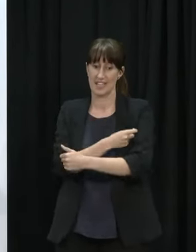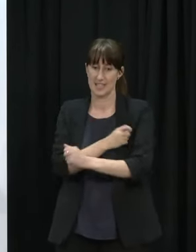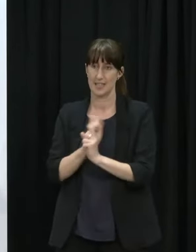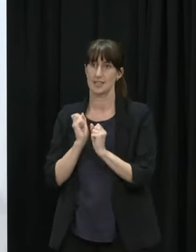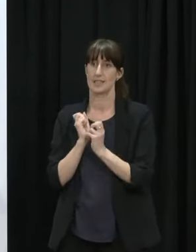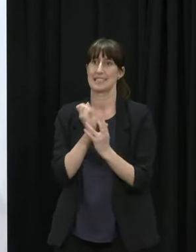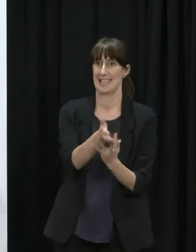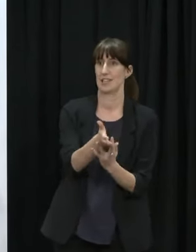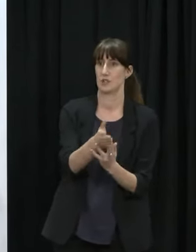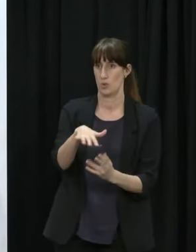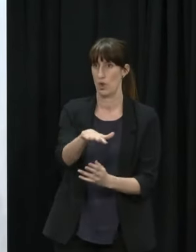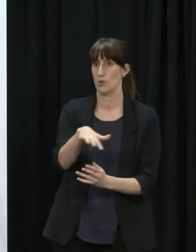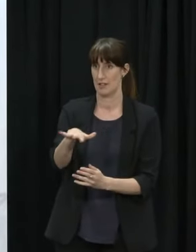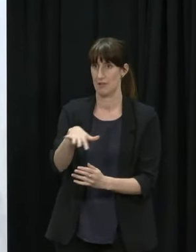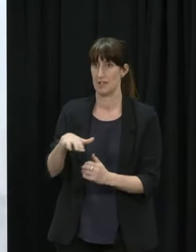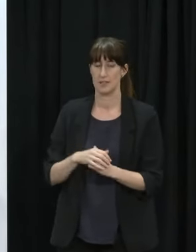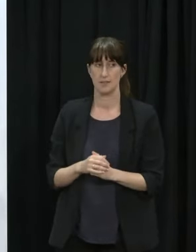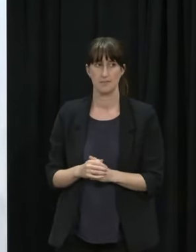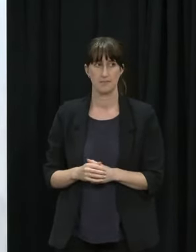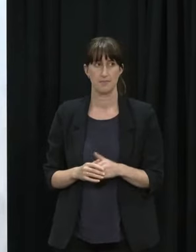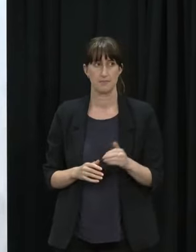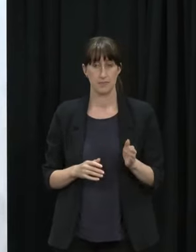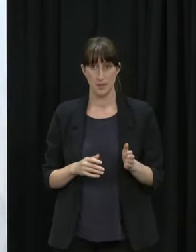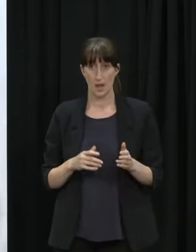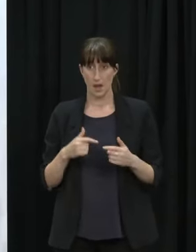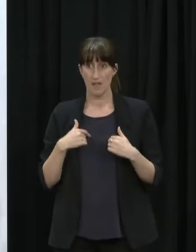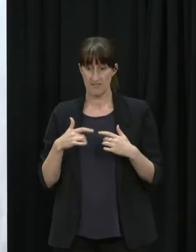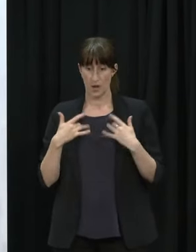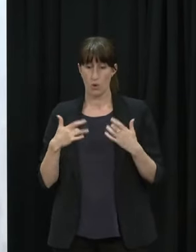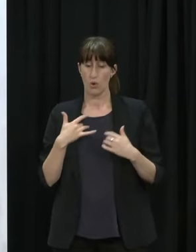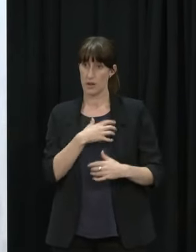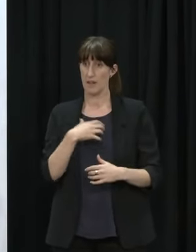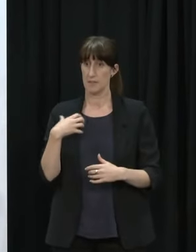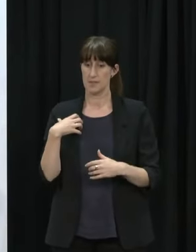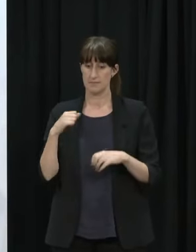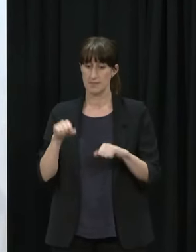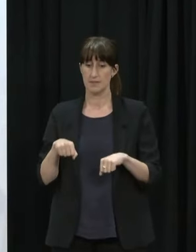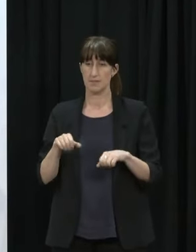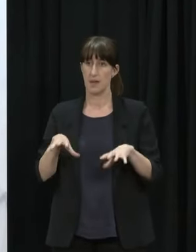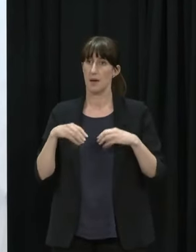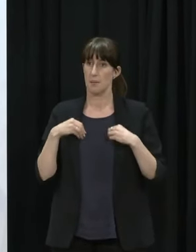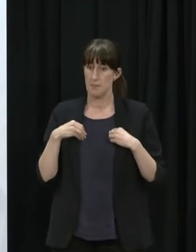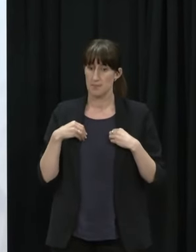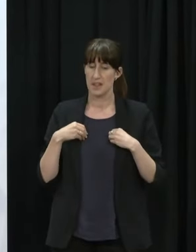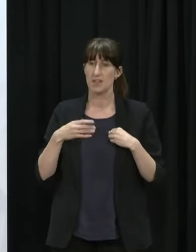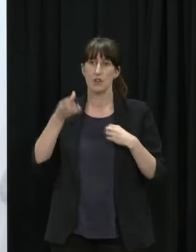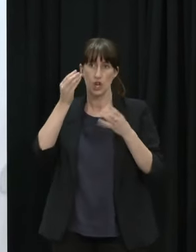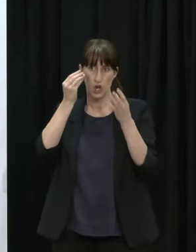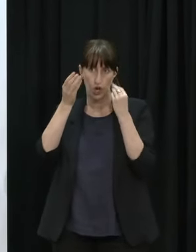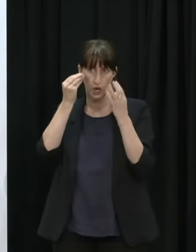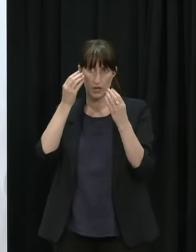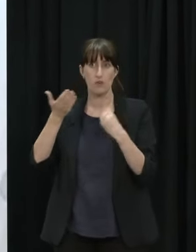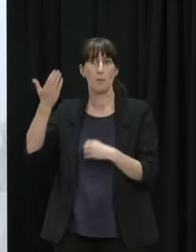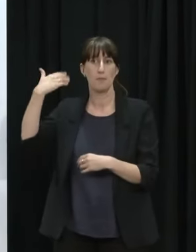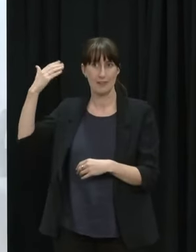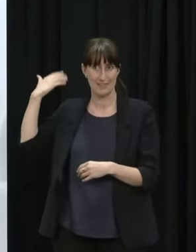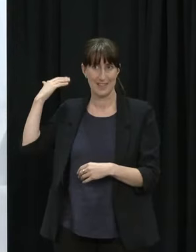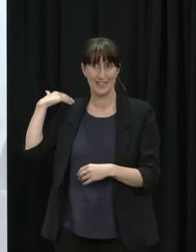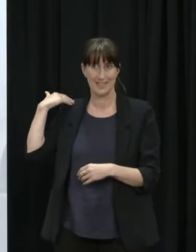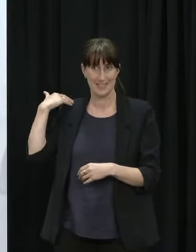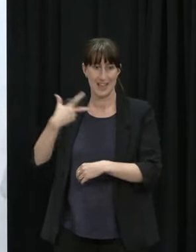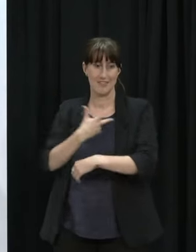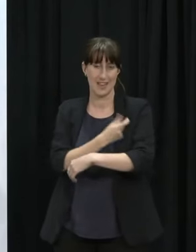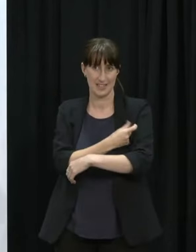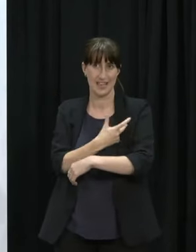from the government are that they are listening that they're taking on board those lessons from previous vaccination rollouts and